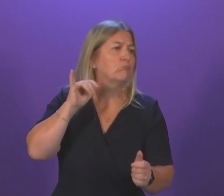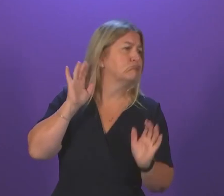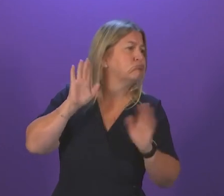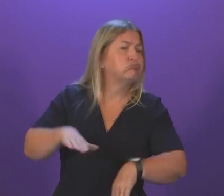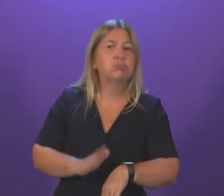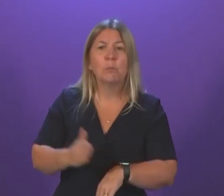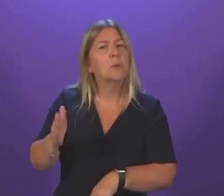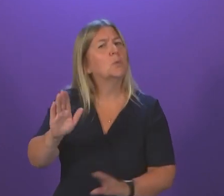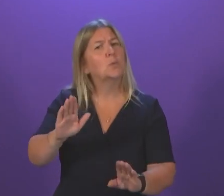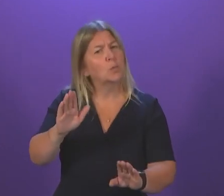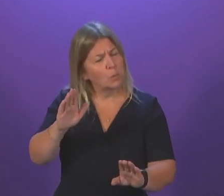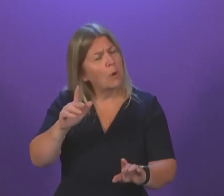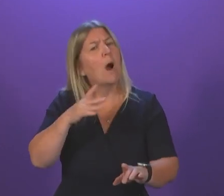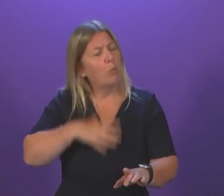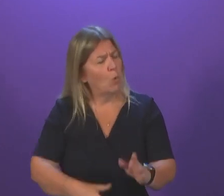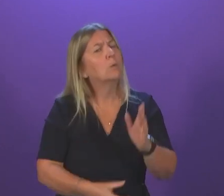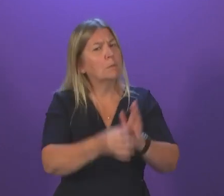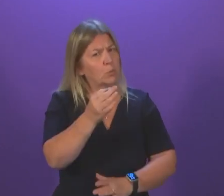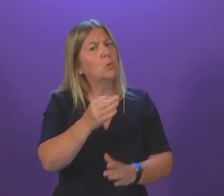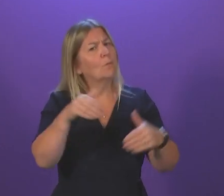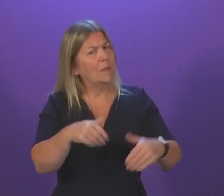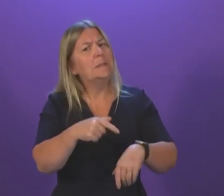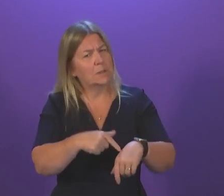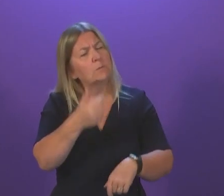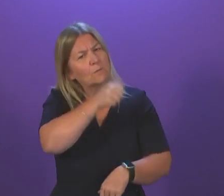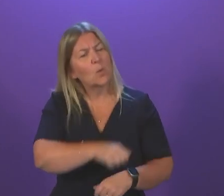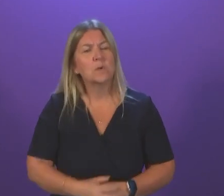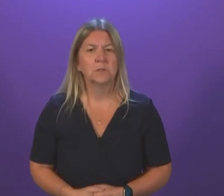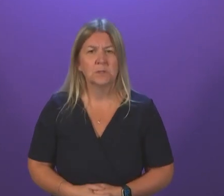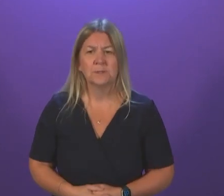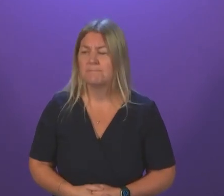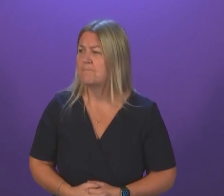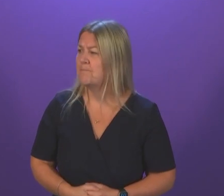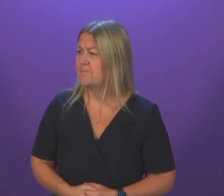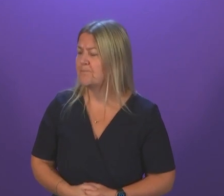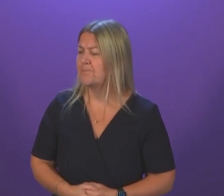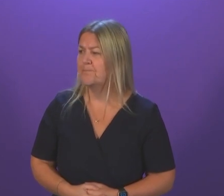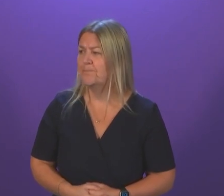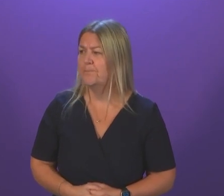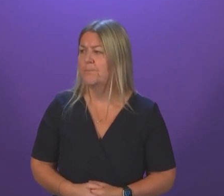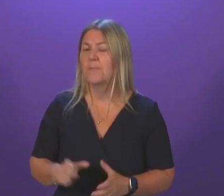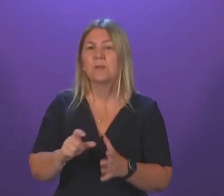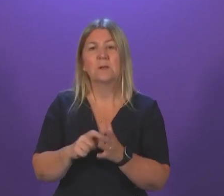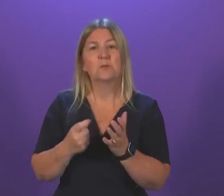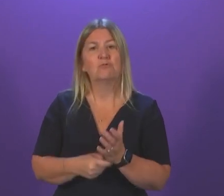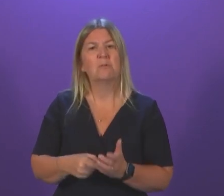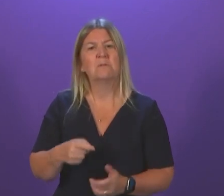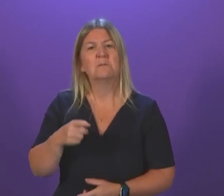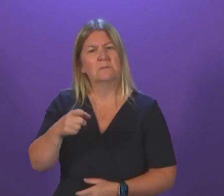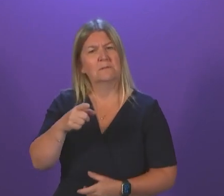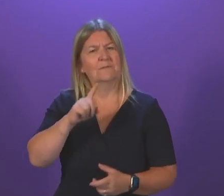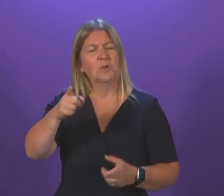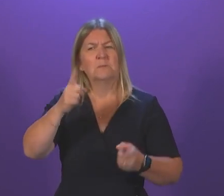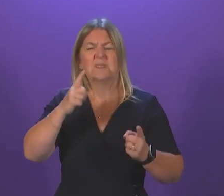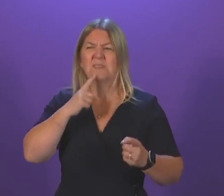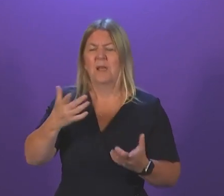start to see some improvement in A&E waiting times in the weeks ahead. Douglas Ross. The First Minister says she is not complacent about this, but spent